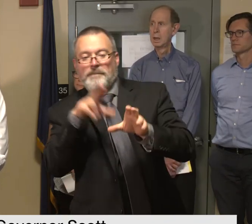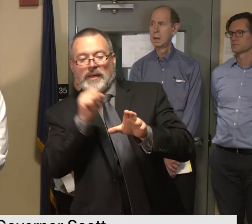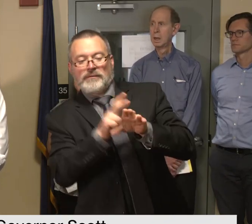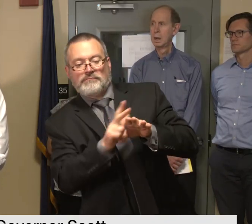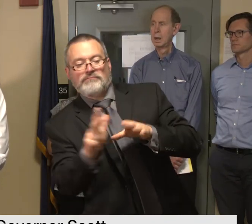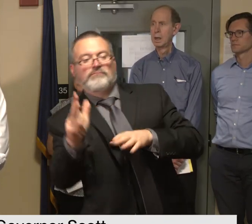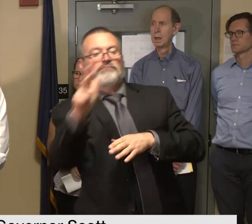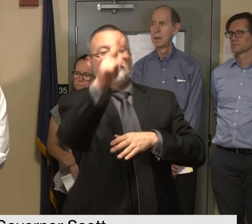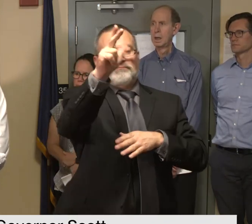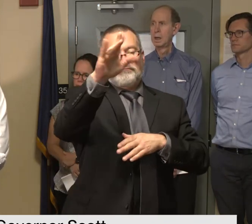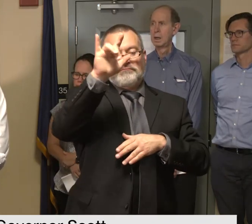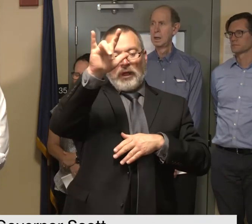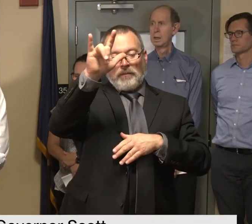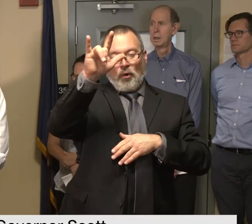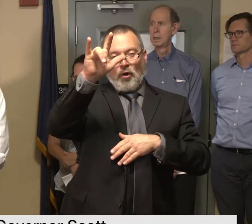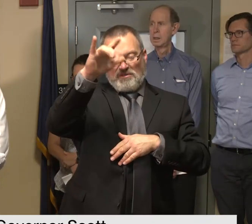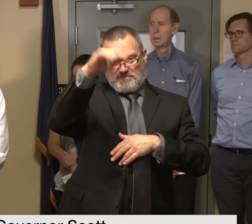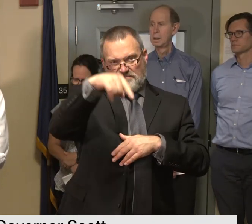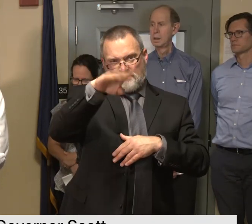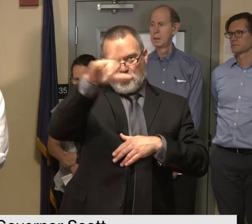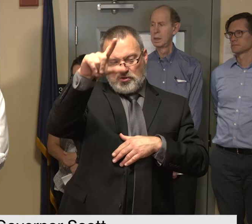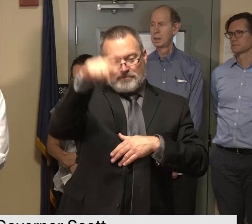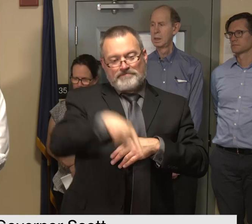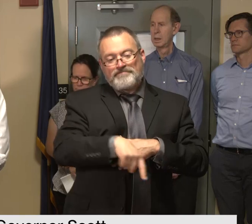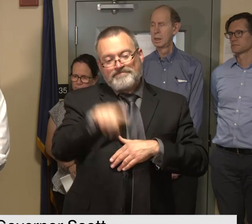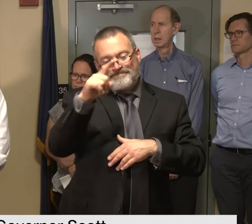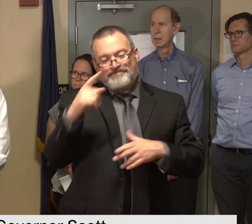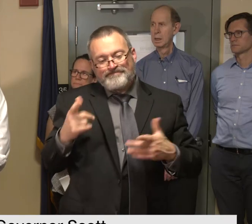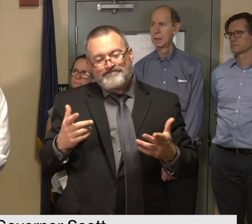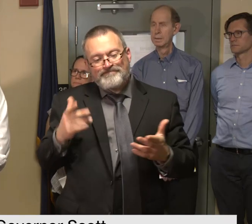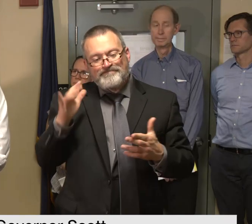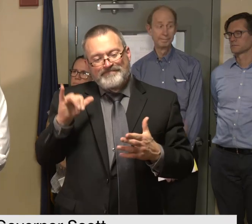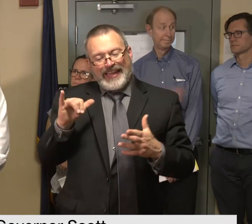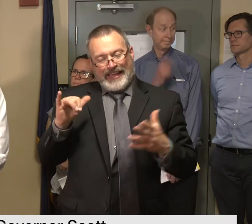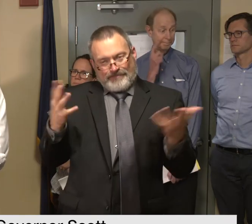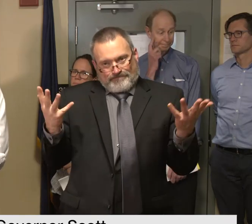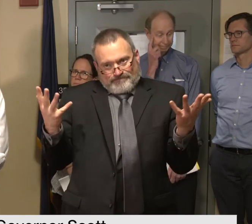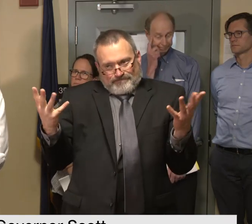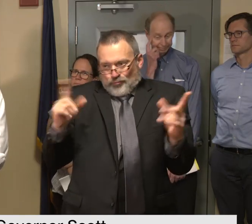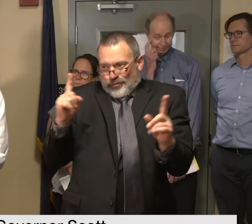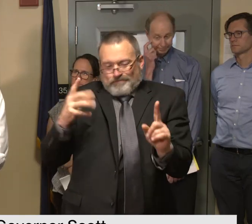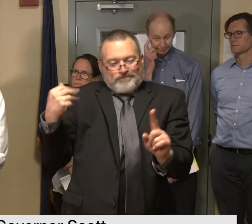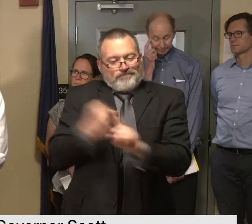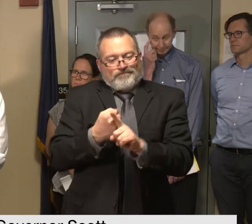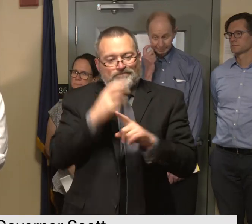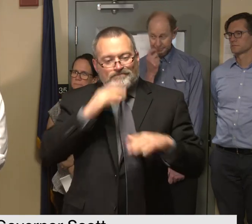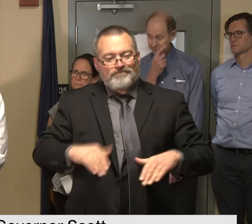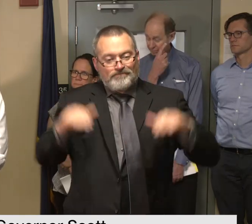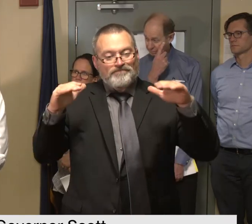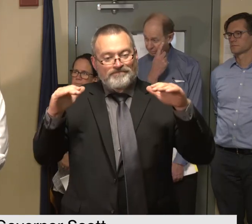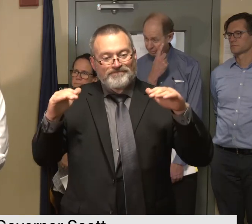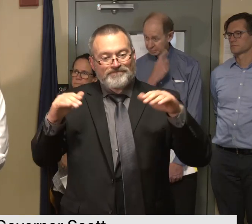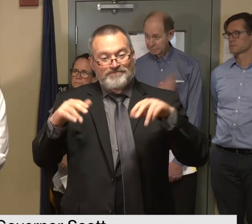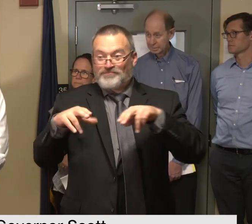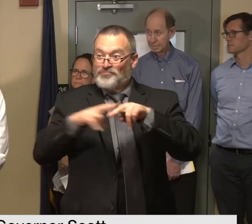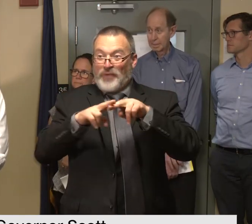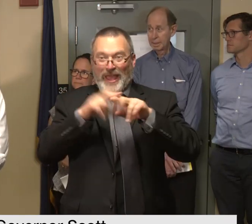back to middlebury of course this also significantly impacts temporarily freight movement into burlington